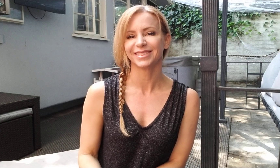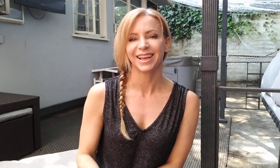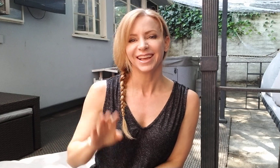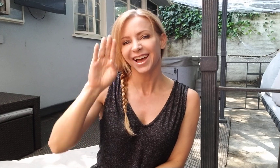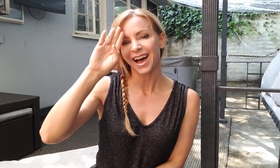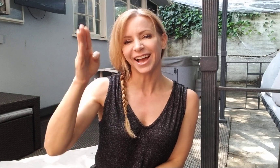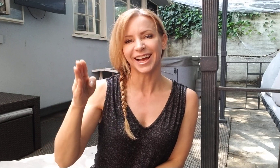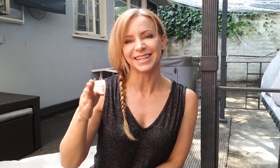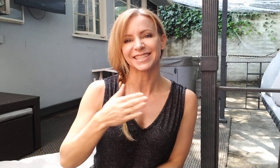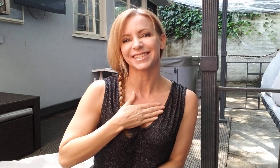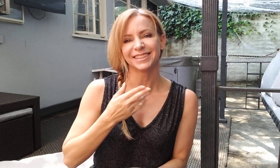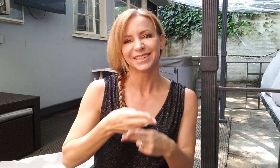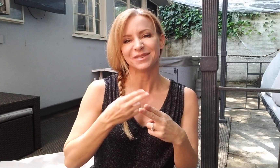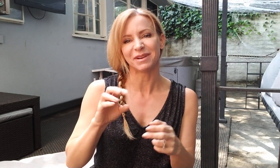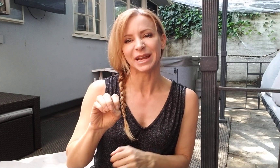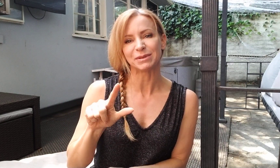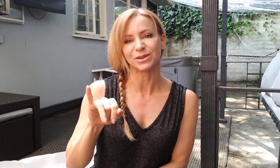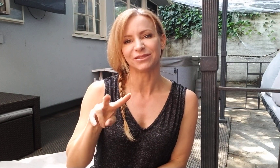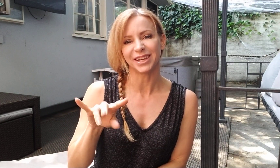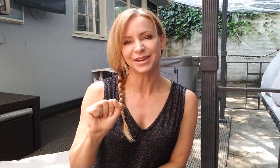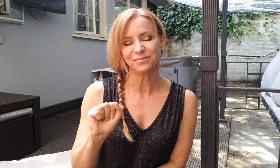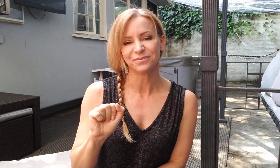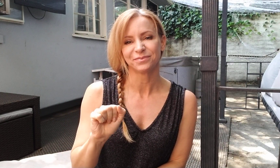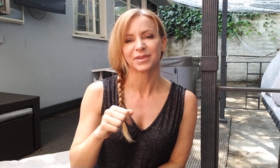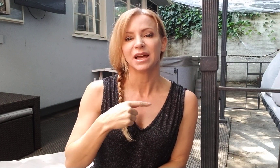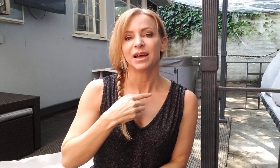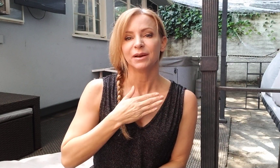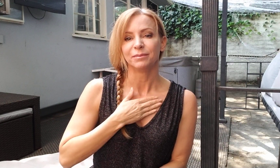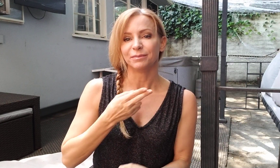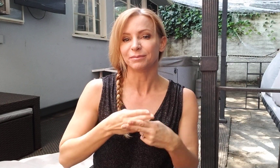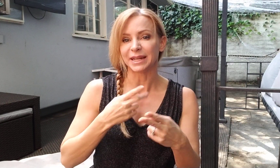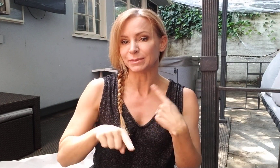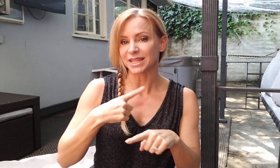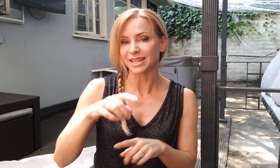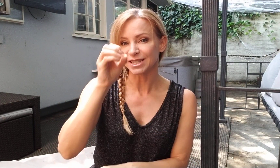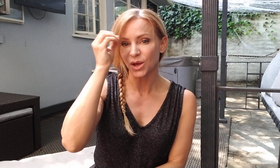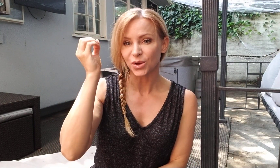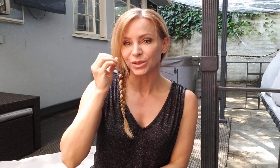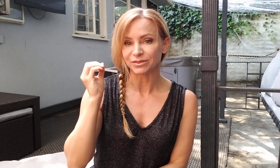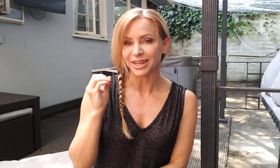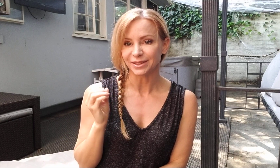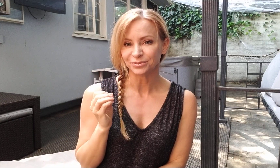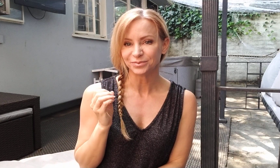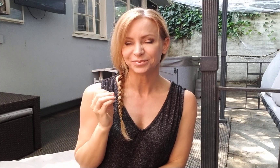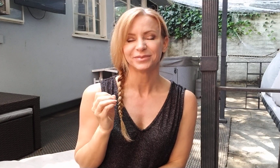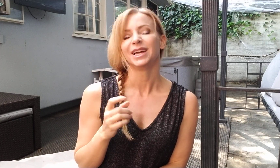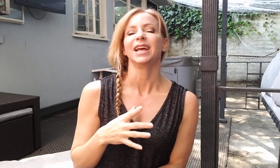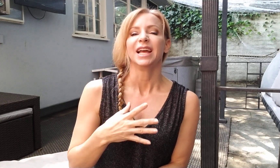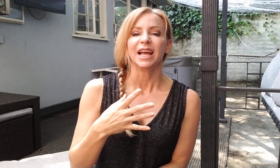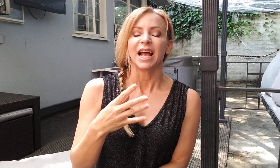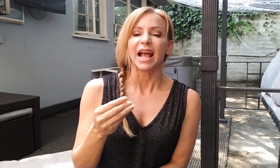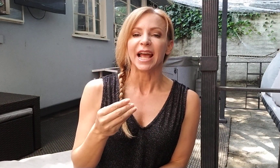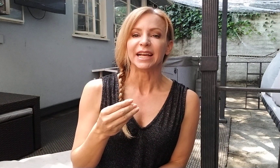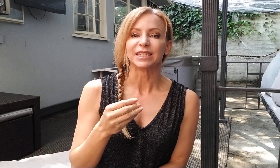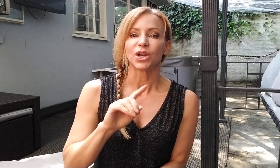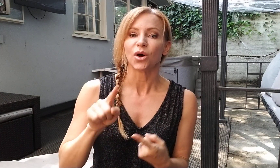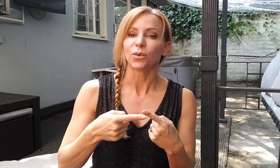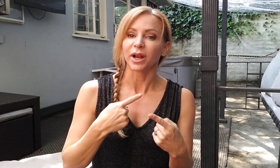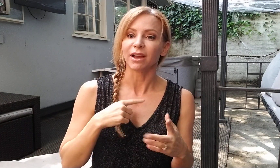hi guys my name is Olivia my name sign is Olivia and when I